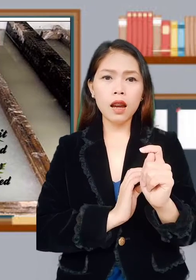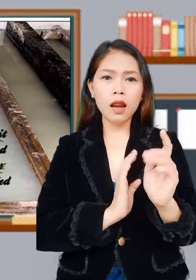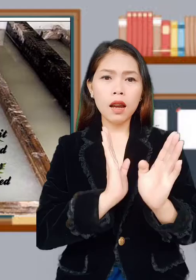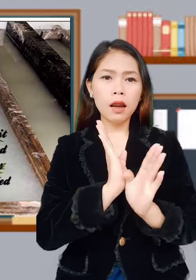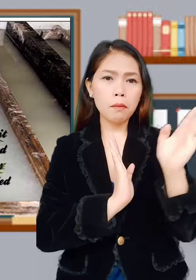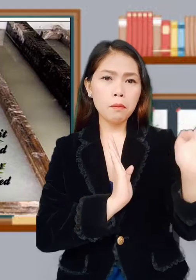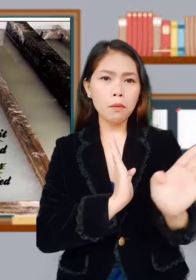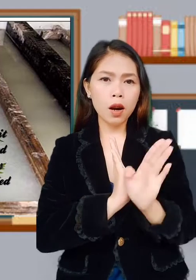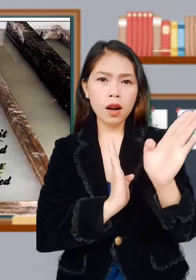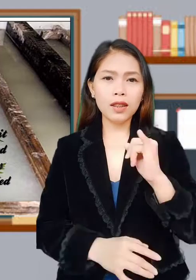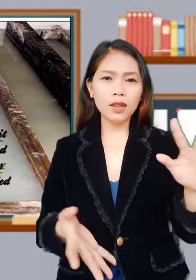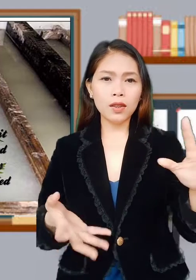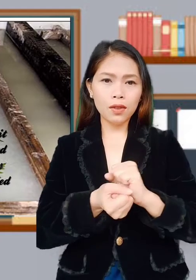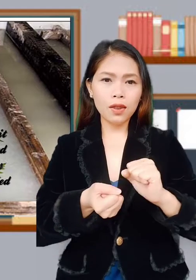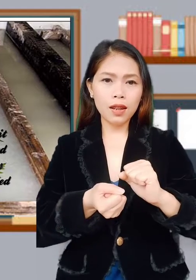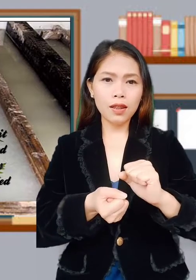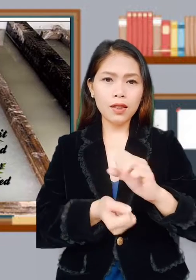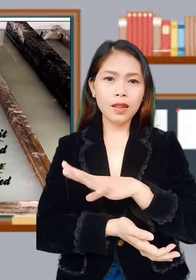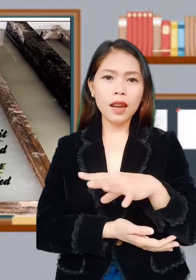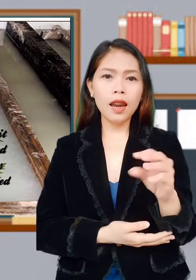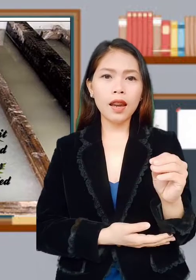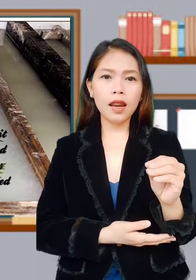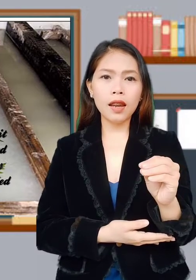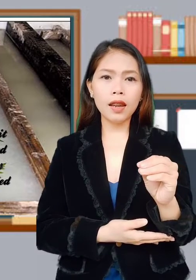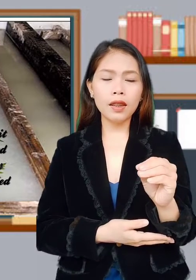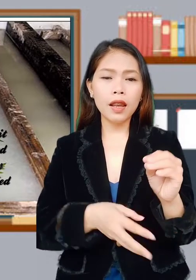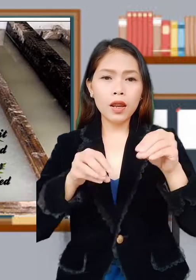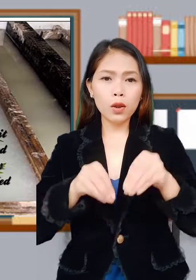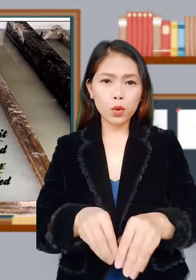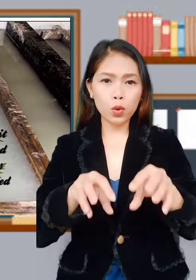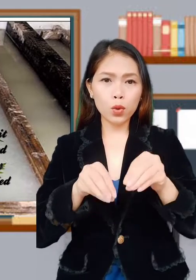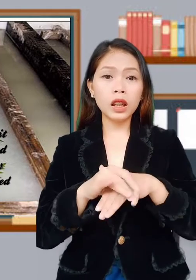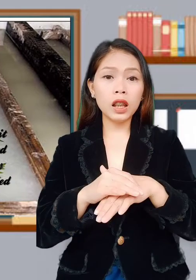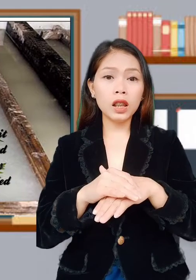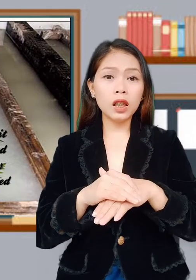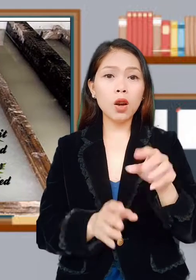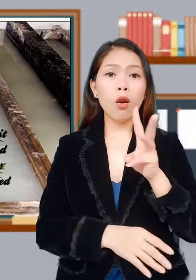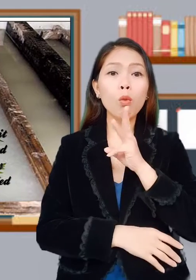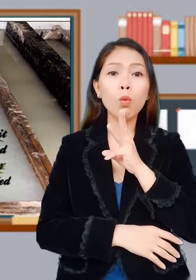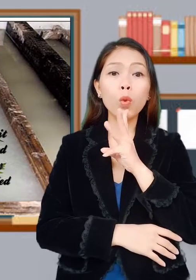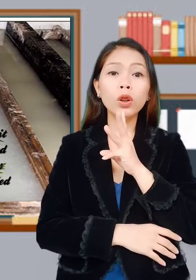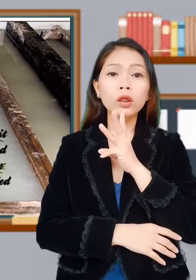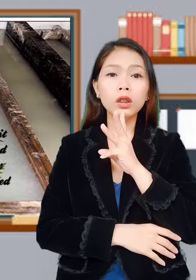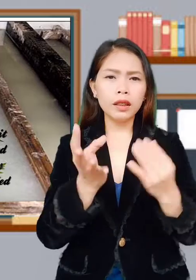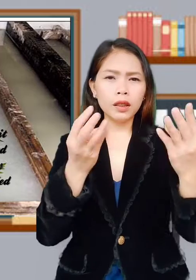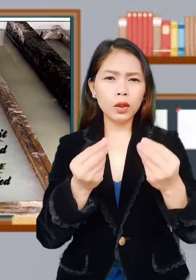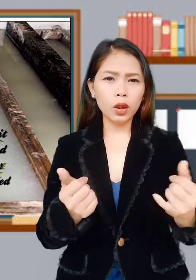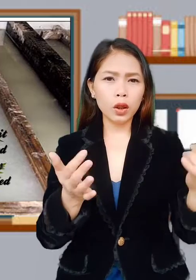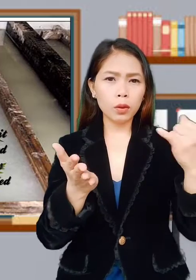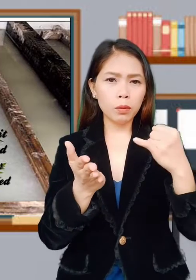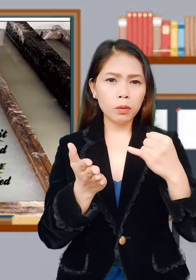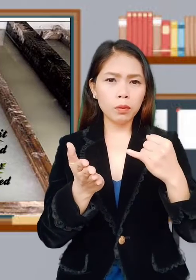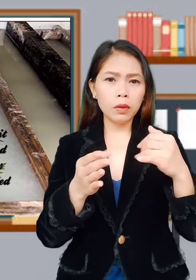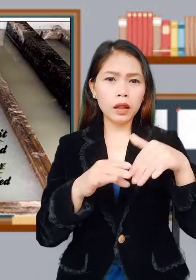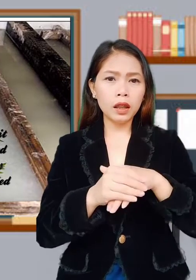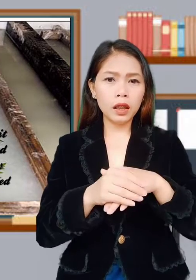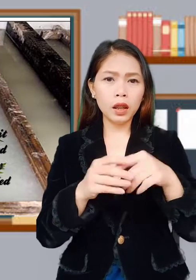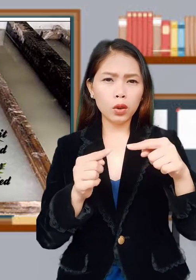The bark is crushed and soaked in water until it dissolves into a paste. The